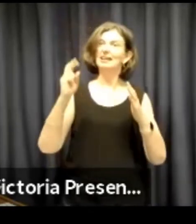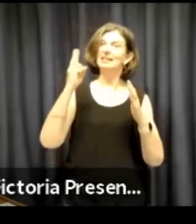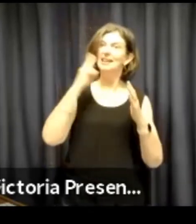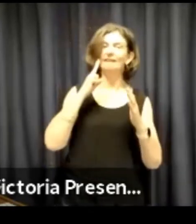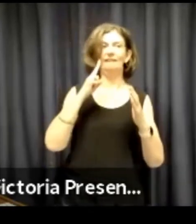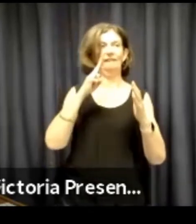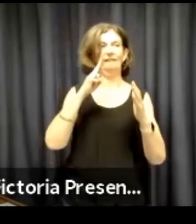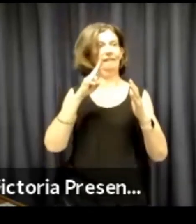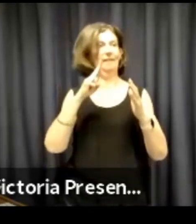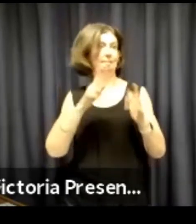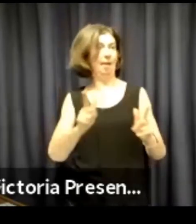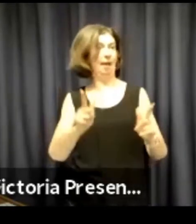leadership.